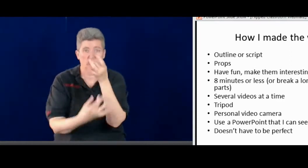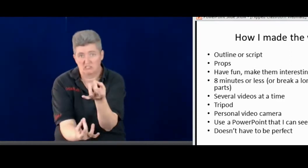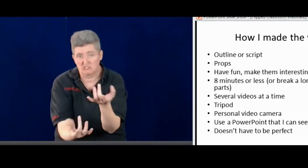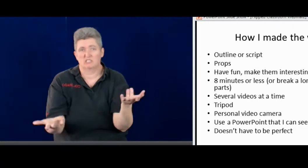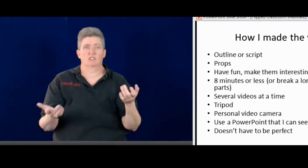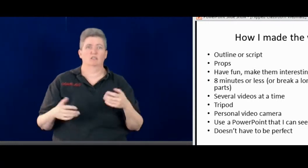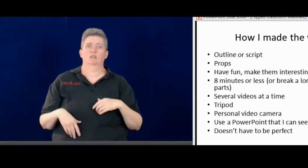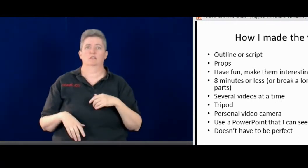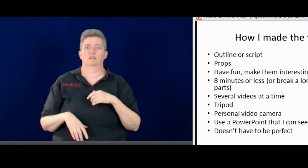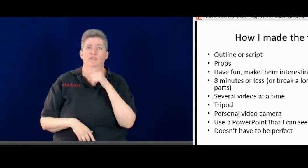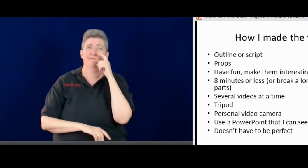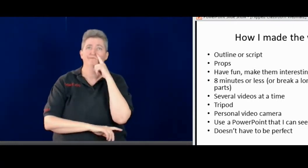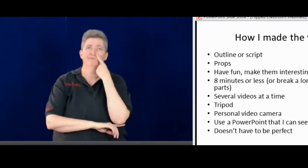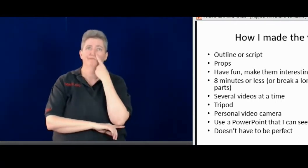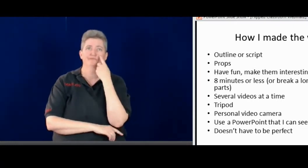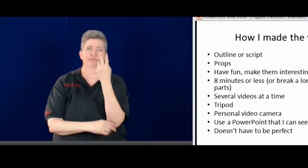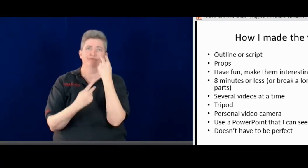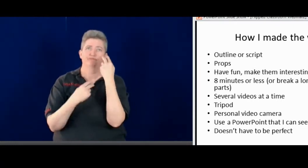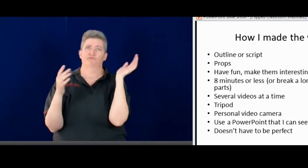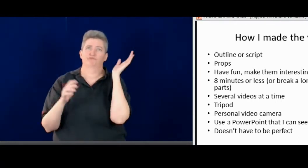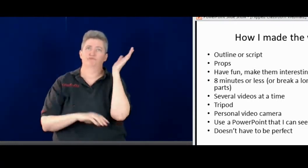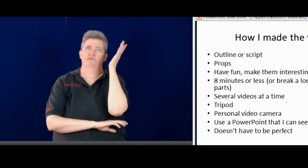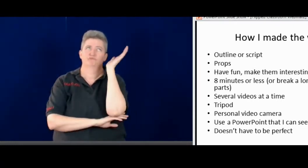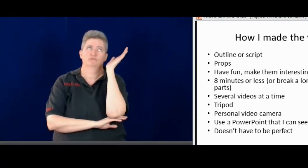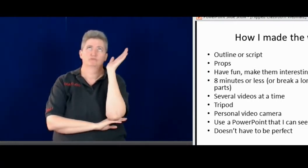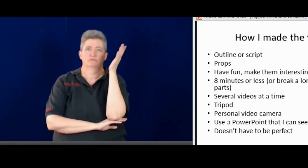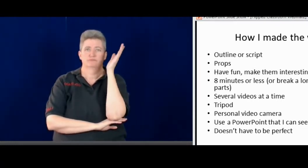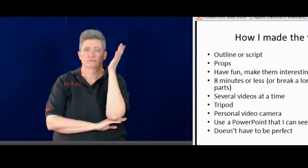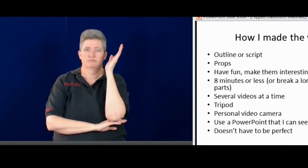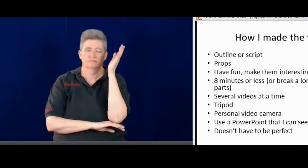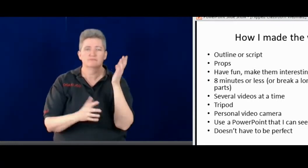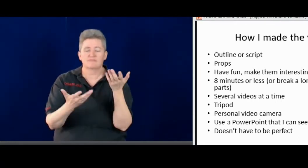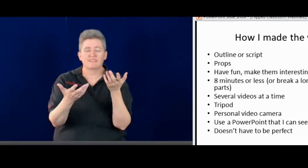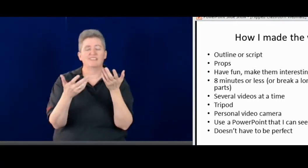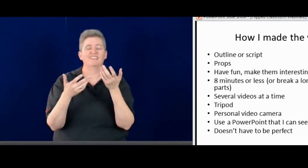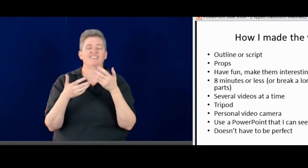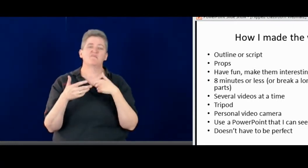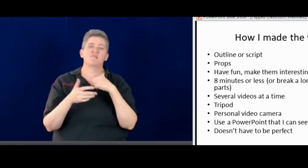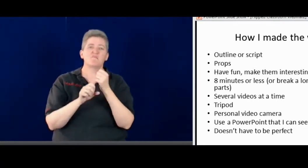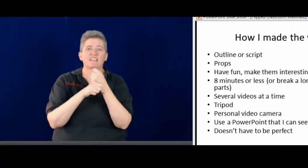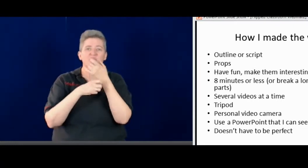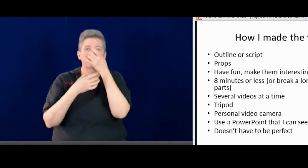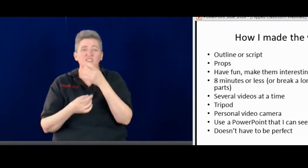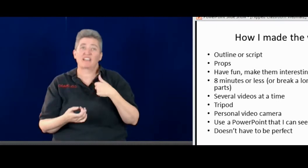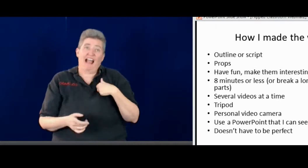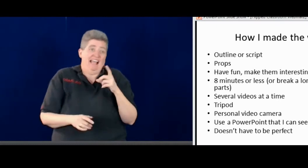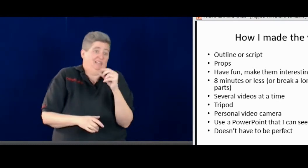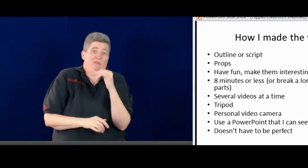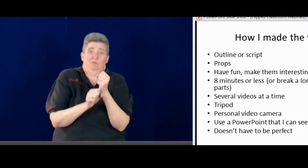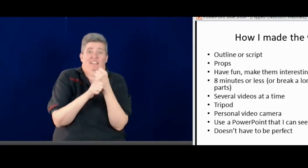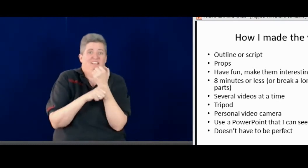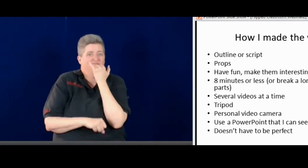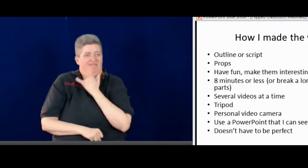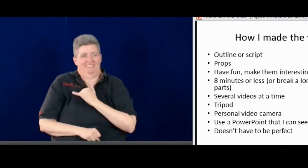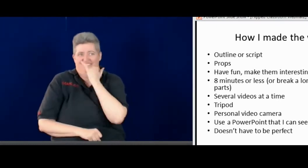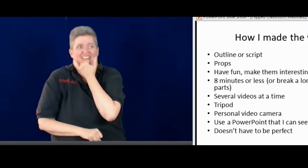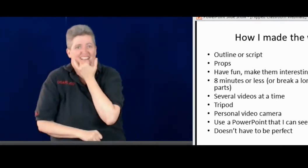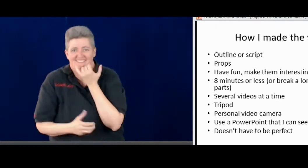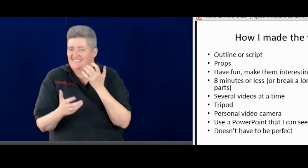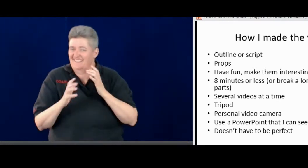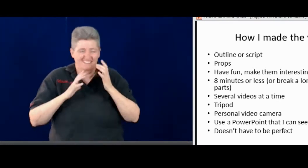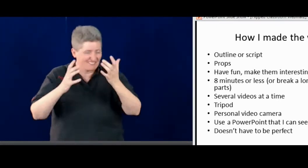And I always think about how to make them fun, to make them interesting. don't want them to be boring and then just again having them just watch this lecture. I try and make them